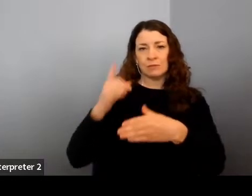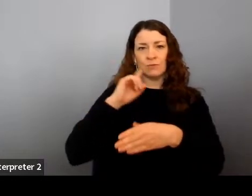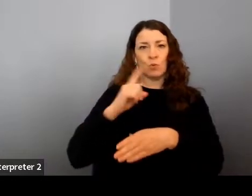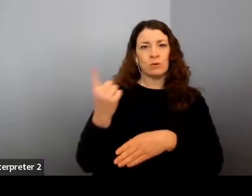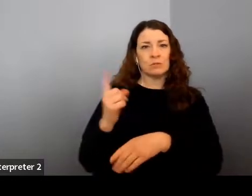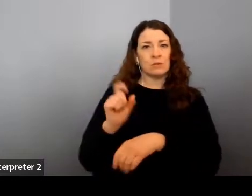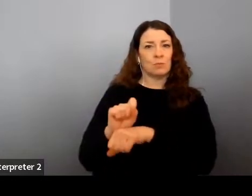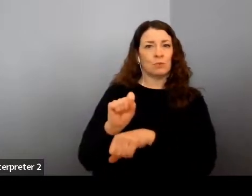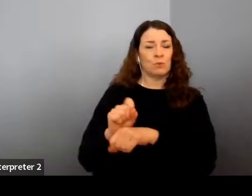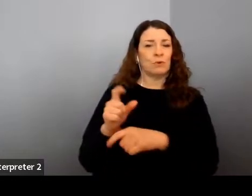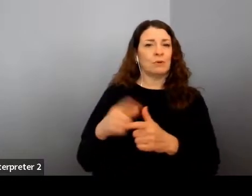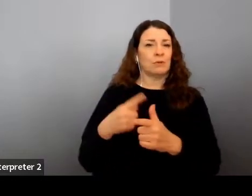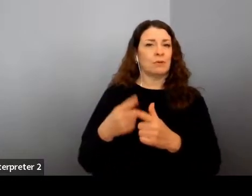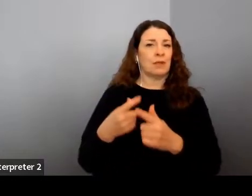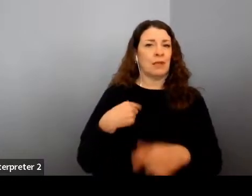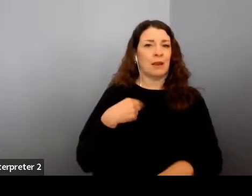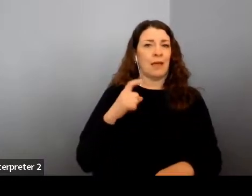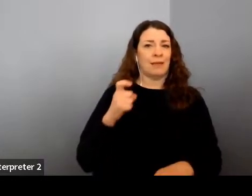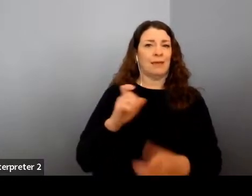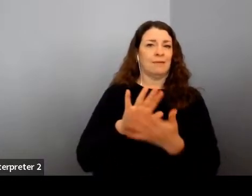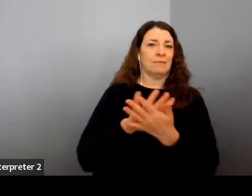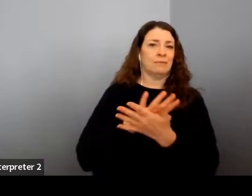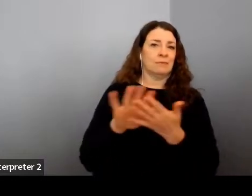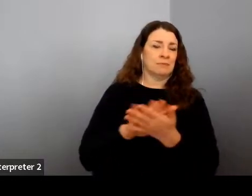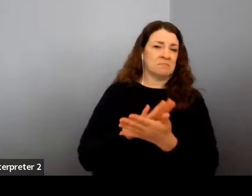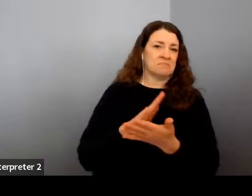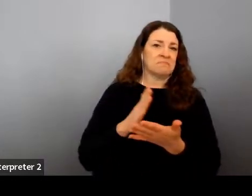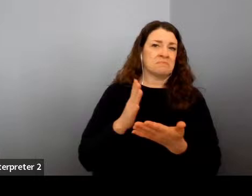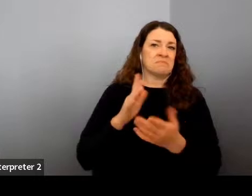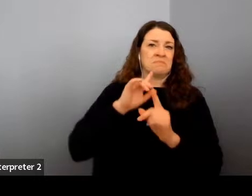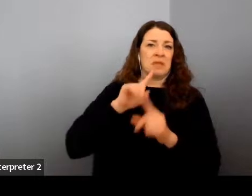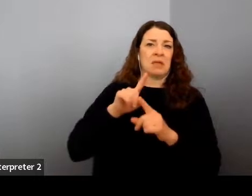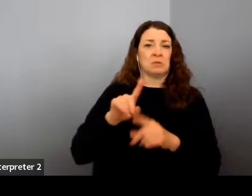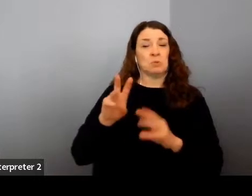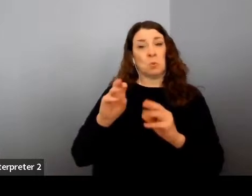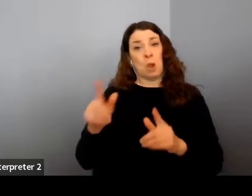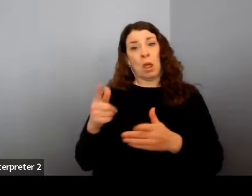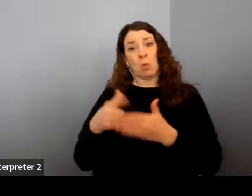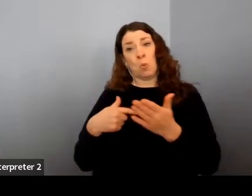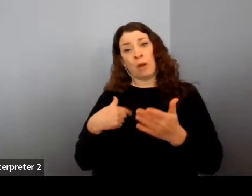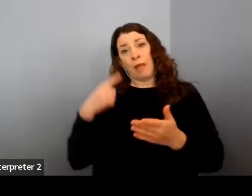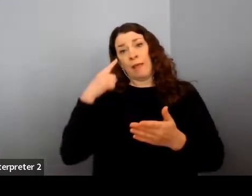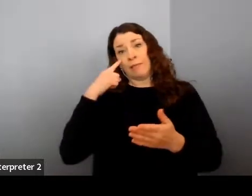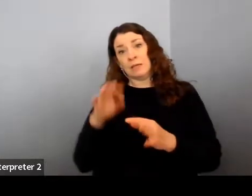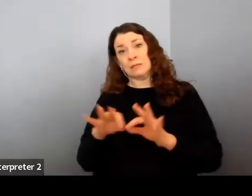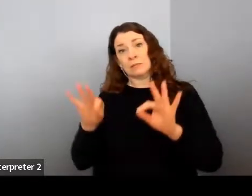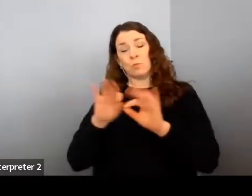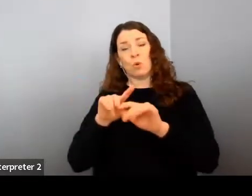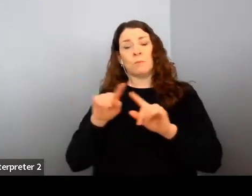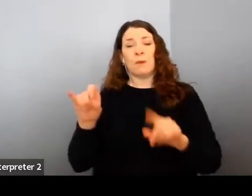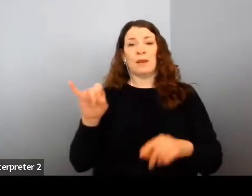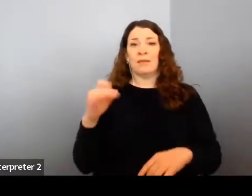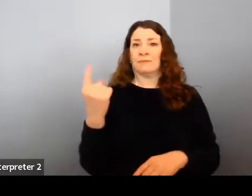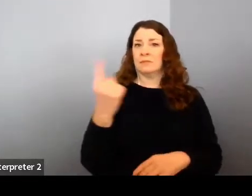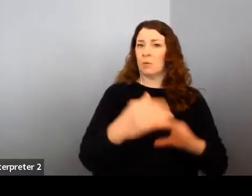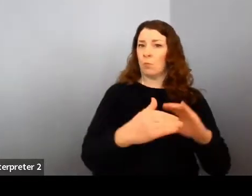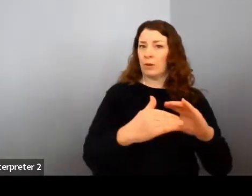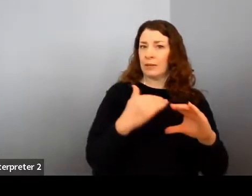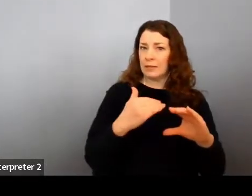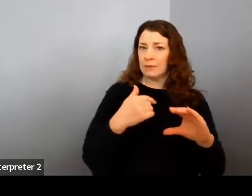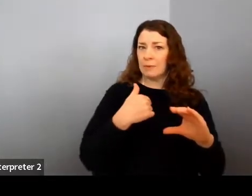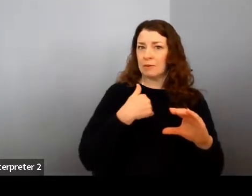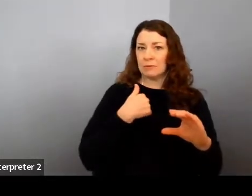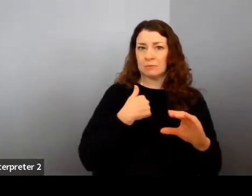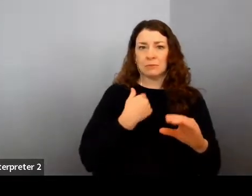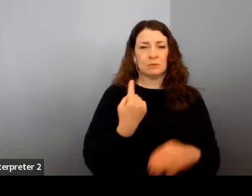stay at the 50,000 foot level of, you know, well, here's what I think is important. But when someone comes to me with an email and there is, um,